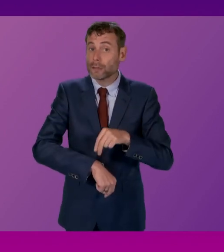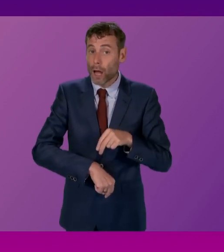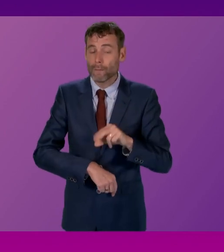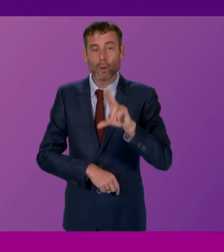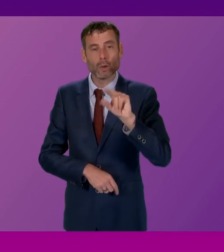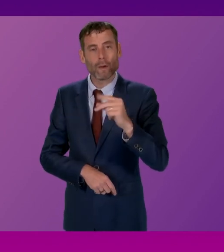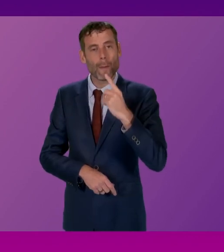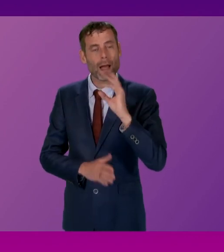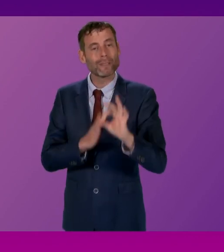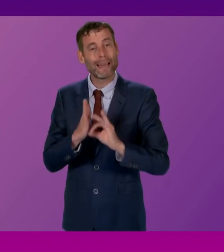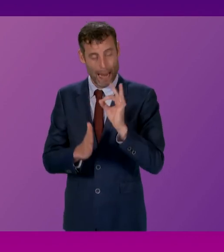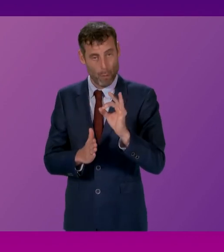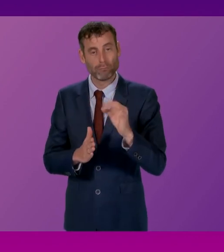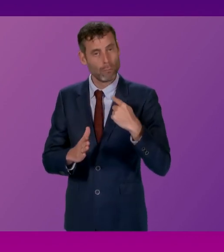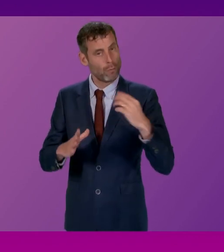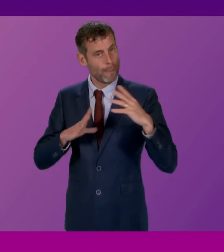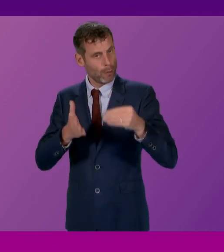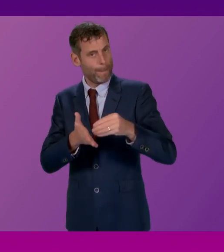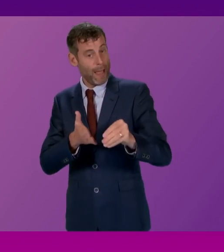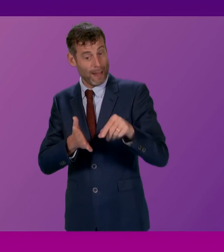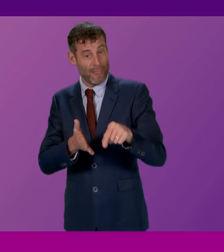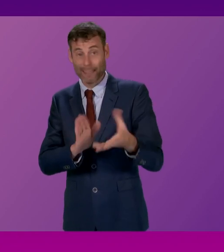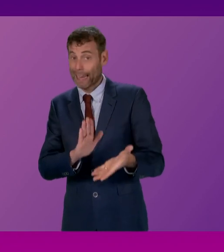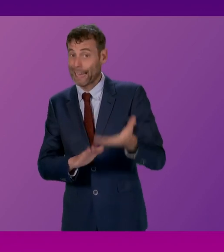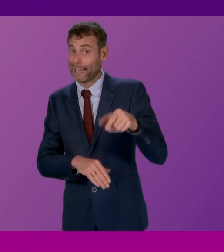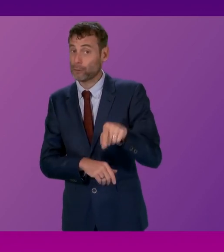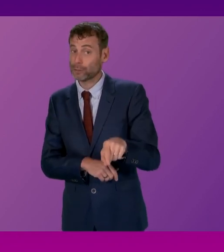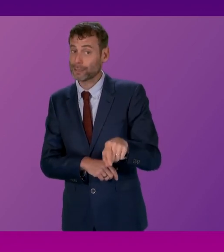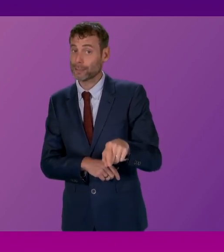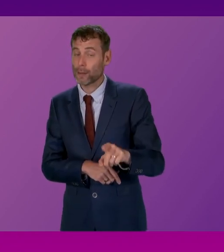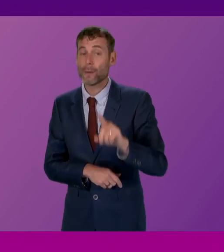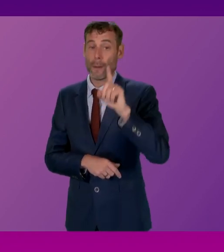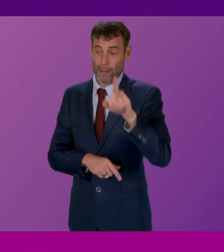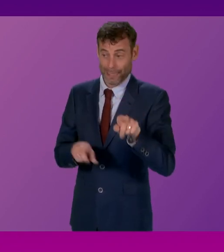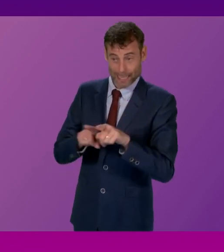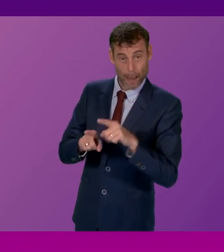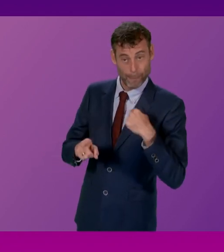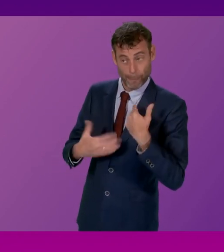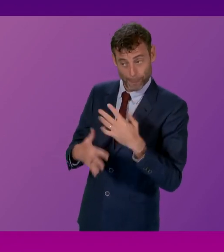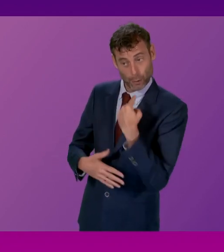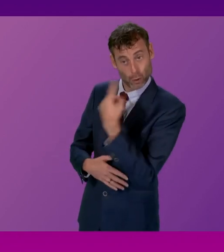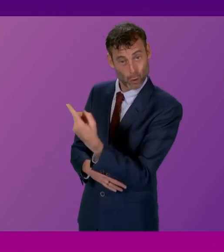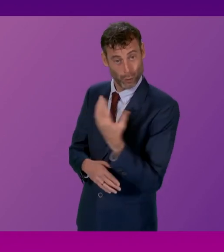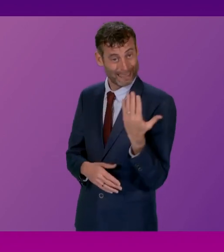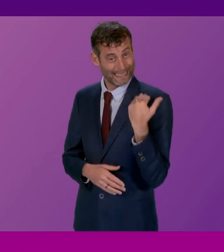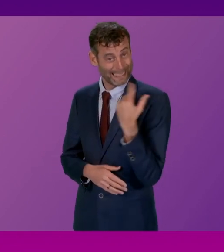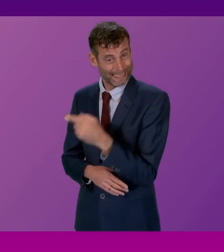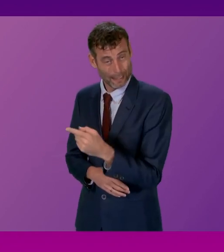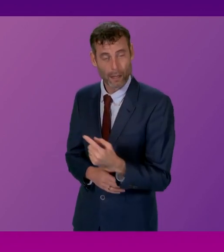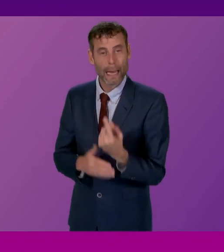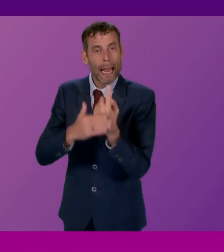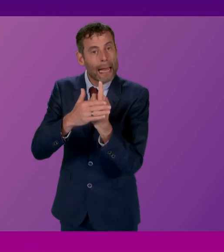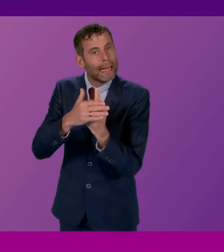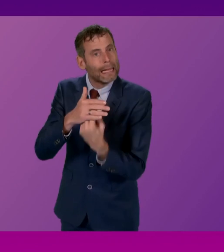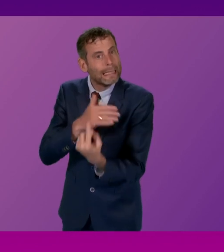deliver ELC provision. I do go back to the point that I made to Megan Gallacher a moment ago, that through independent